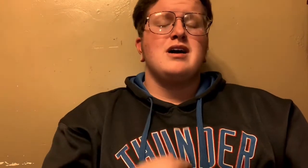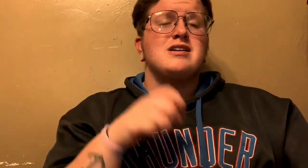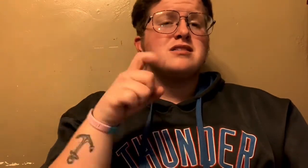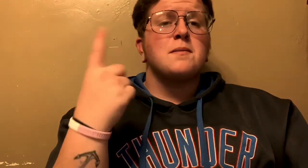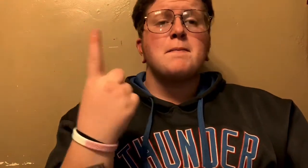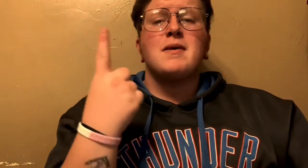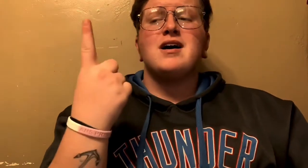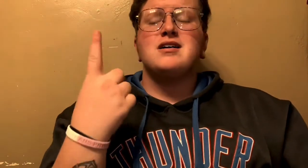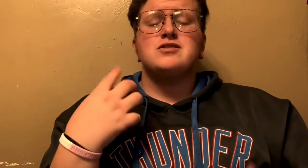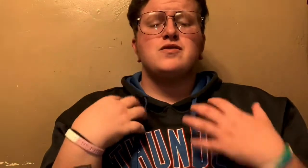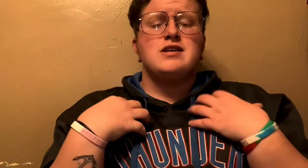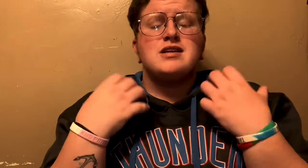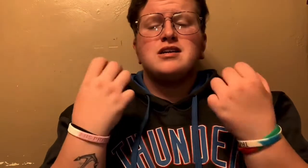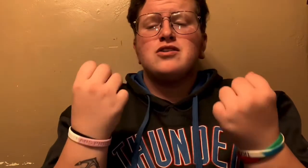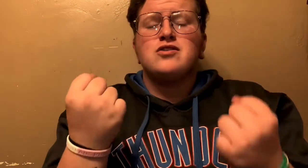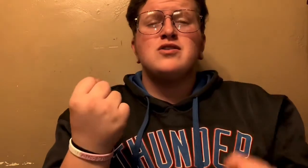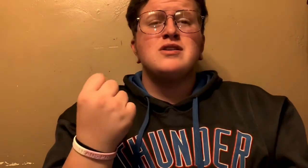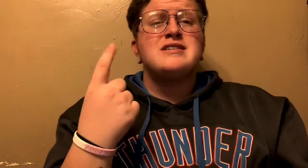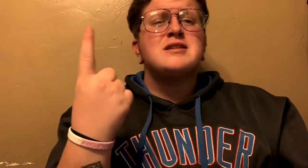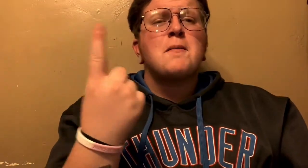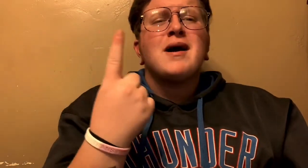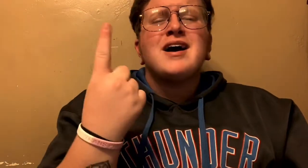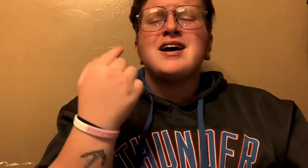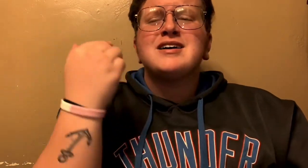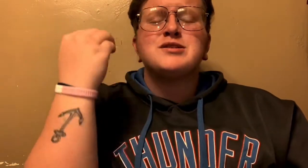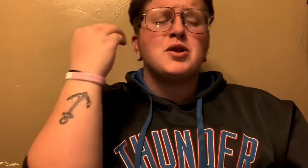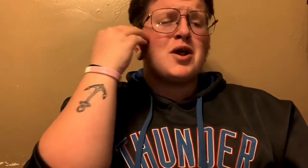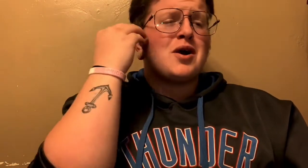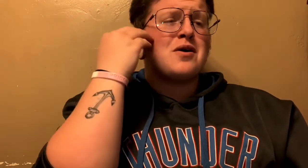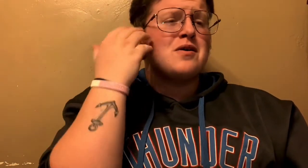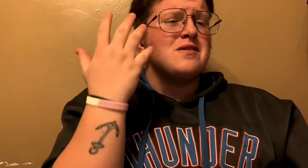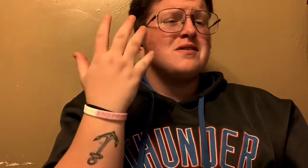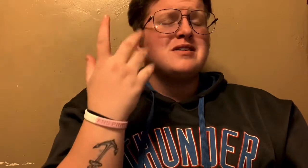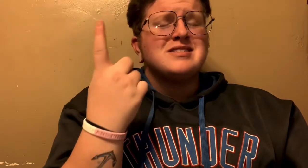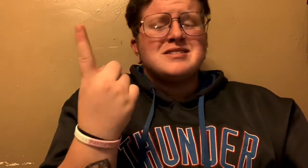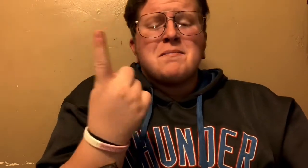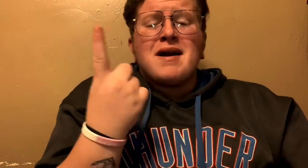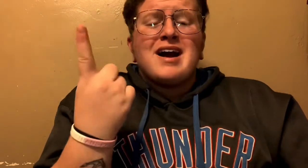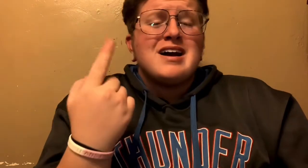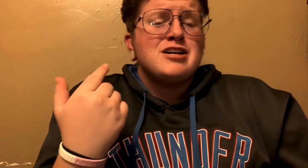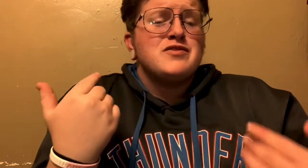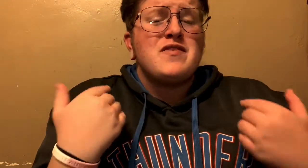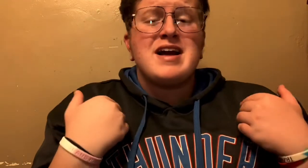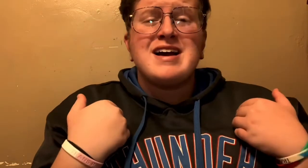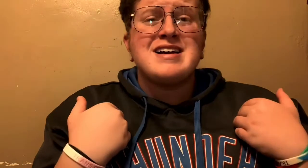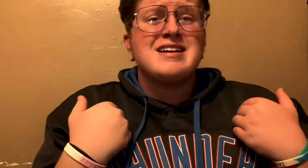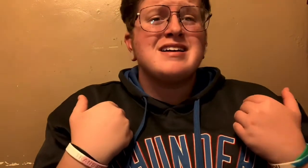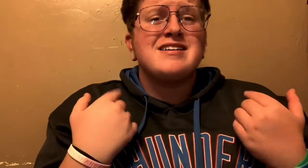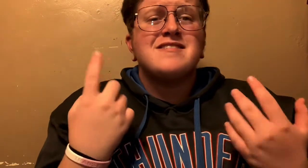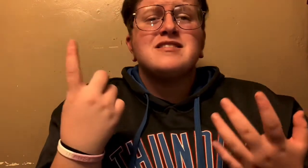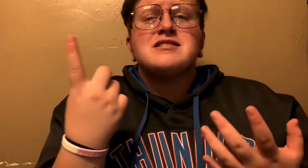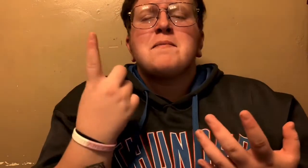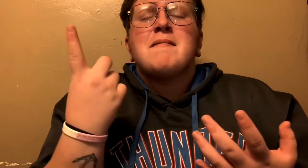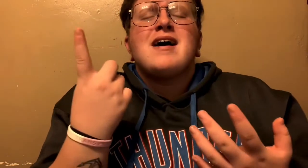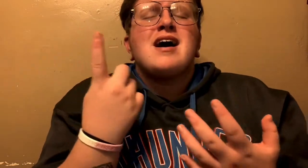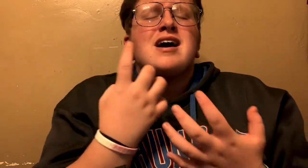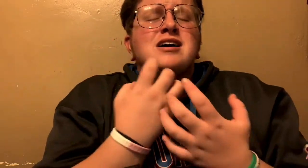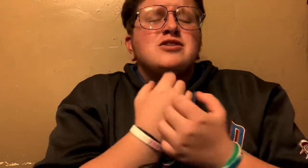somebody to hear, somebody to know Somebody to have, somebody to